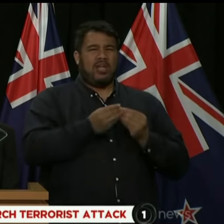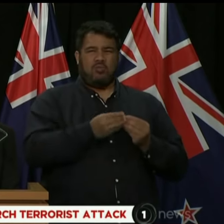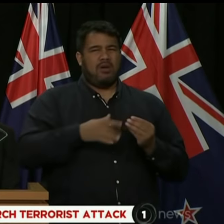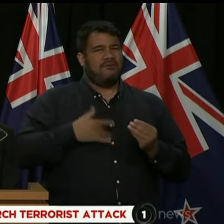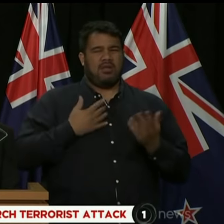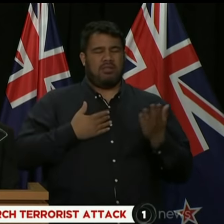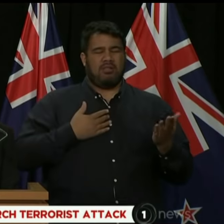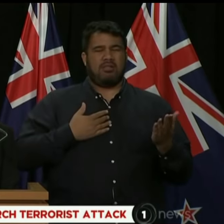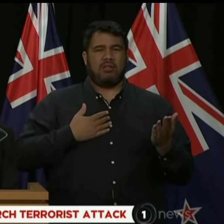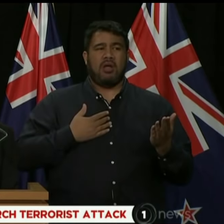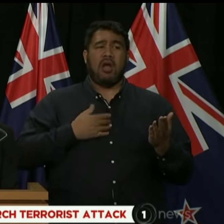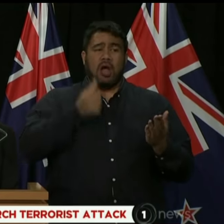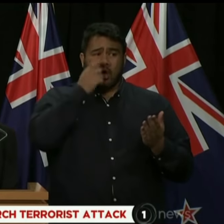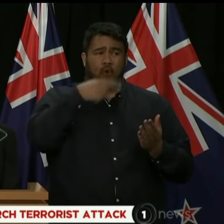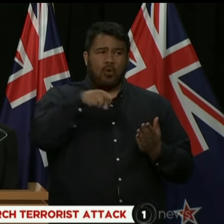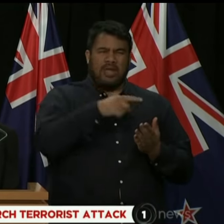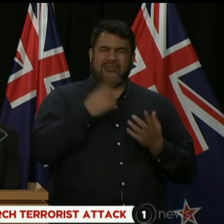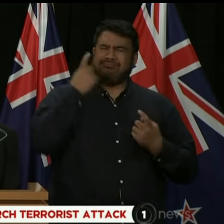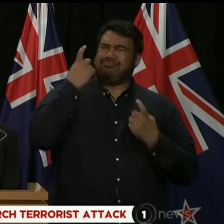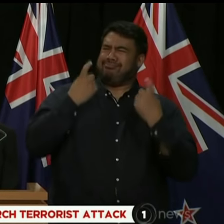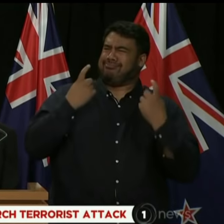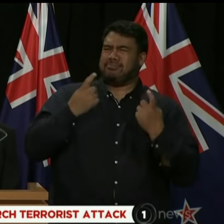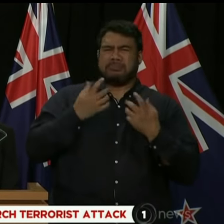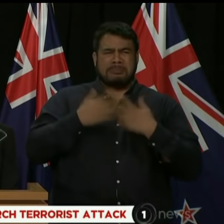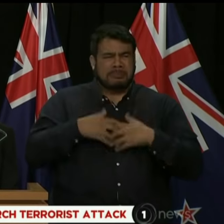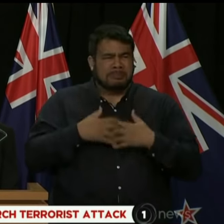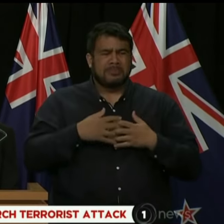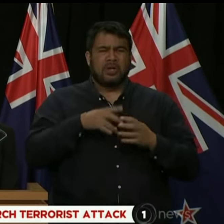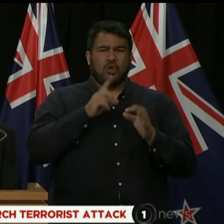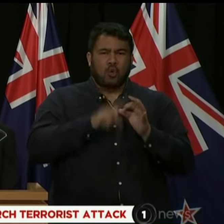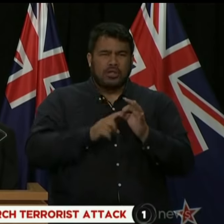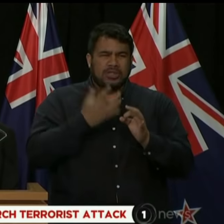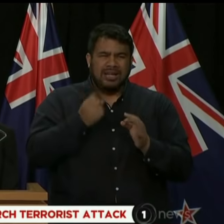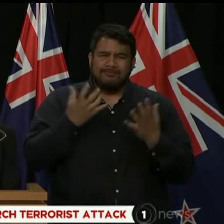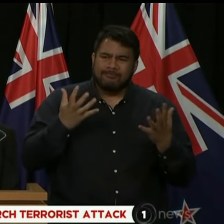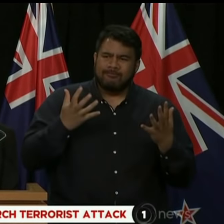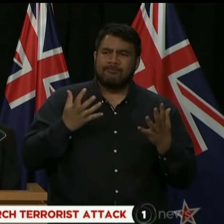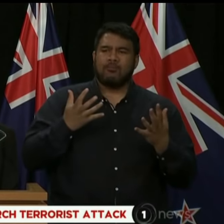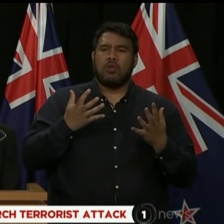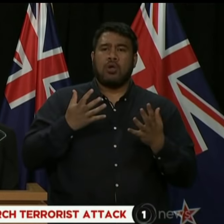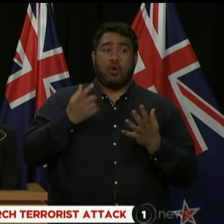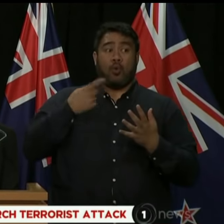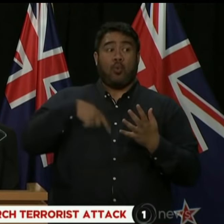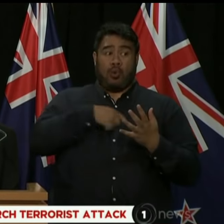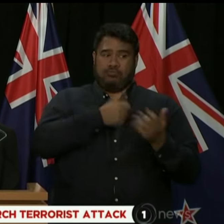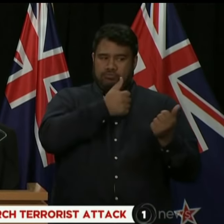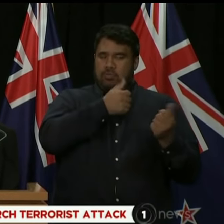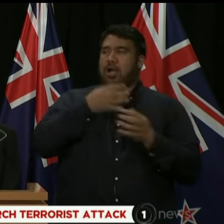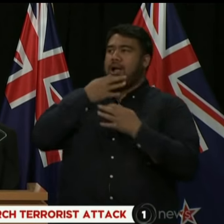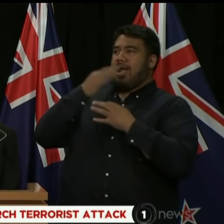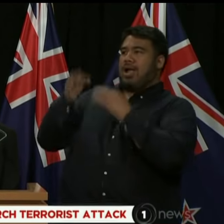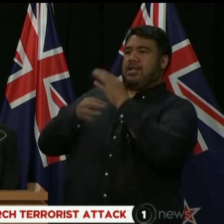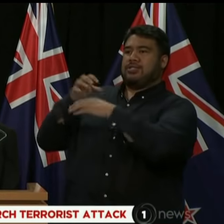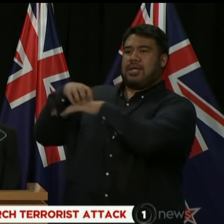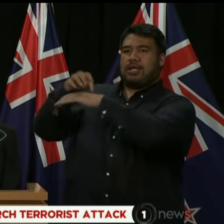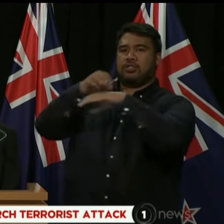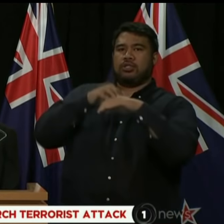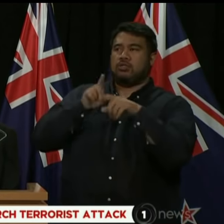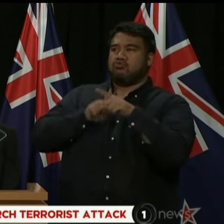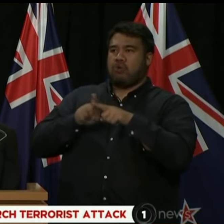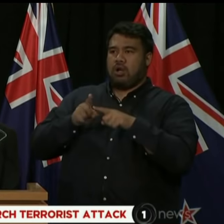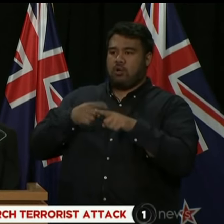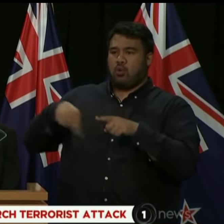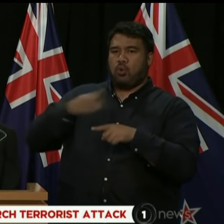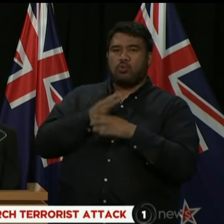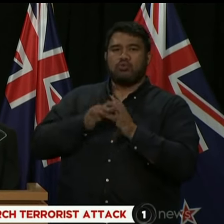I know that they have questions. Those are questions that we are directly asking agencies. We are all working together to get those answers as